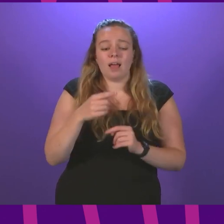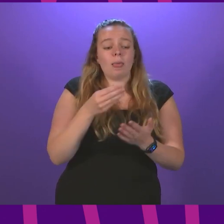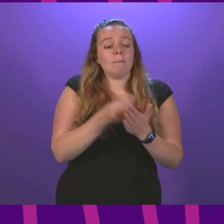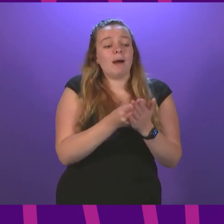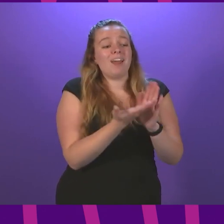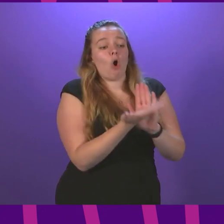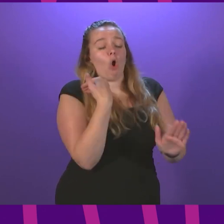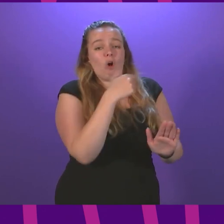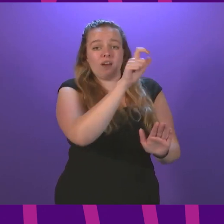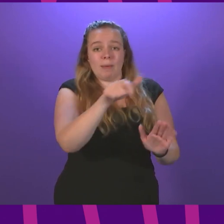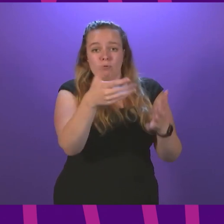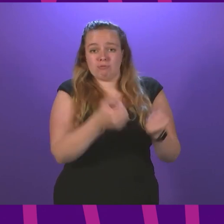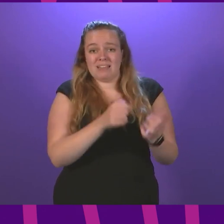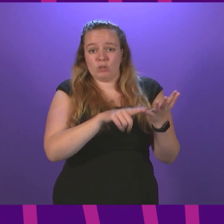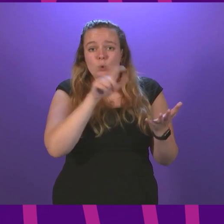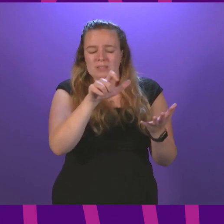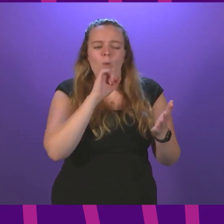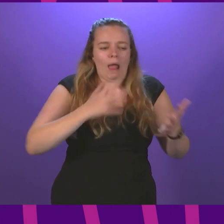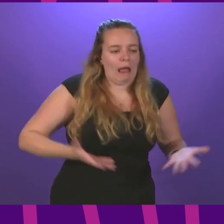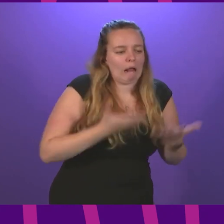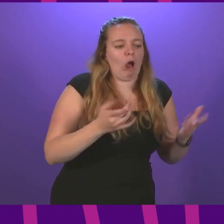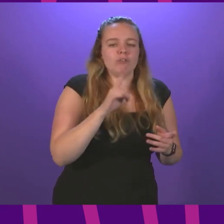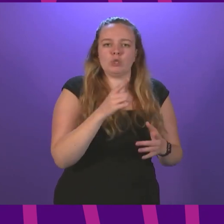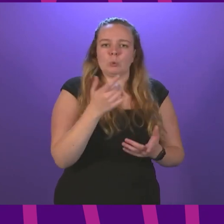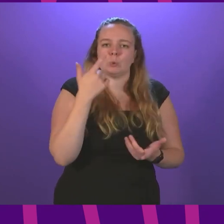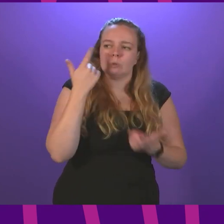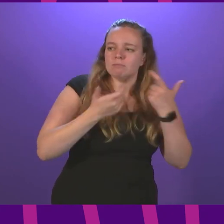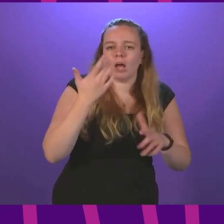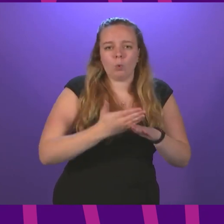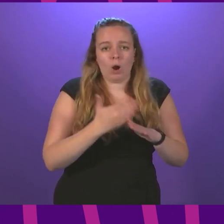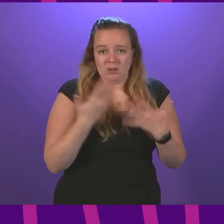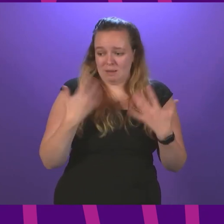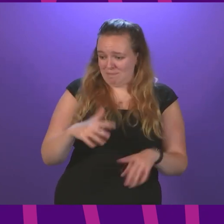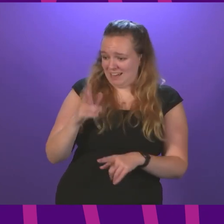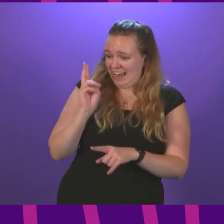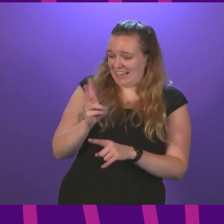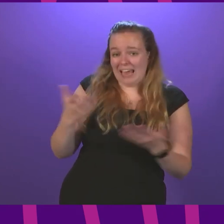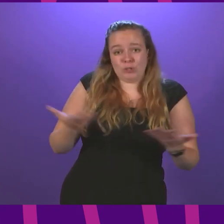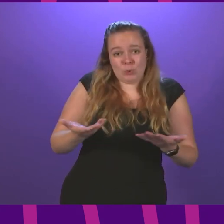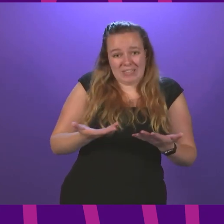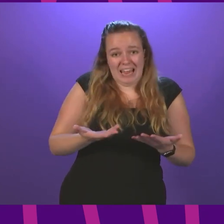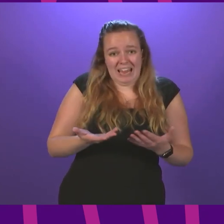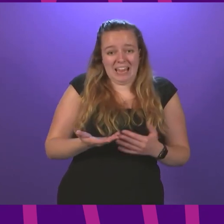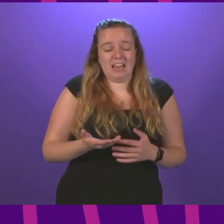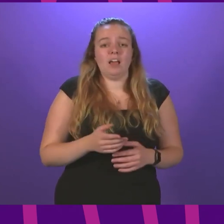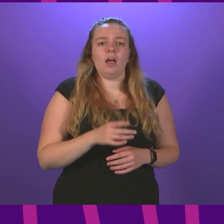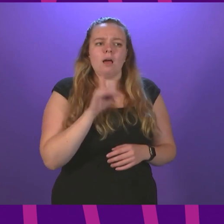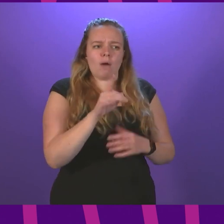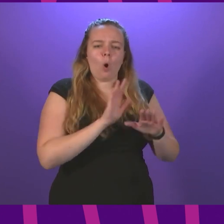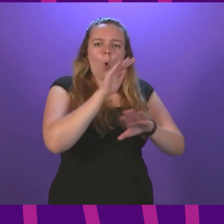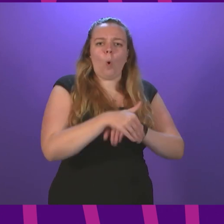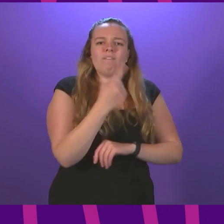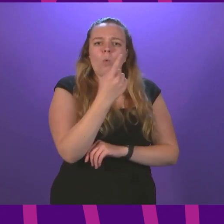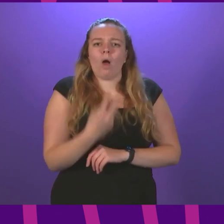away from people in receipt of universal credit will encourage them to take up word. have heard that again repeated today. Yet more than a